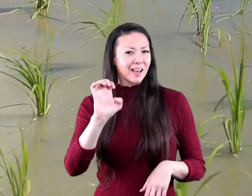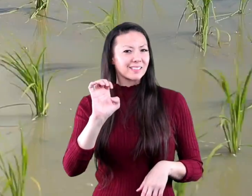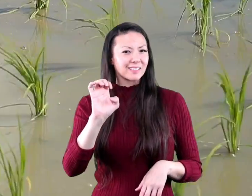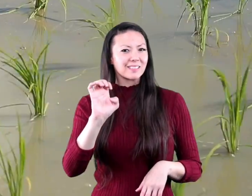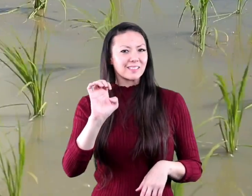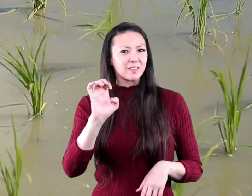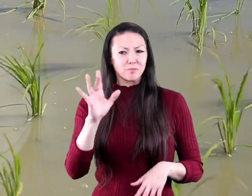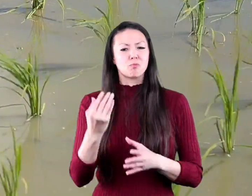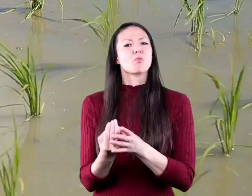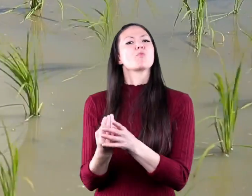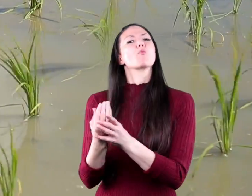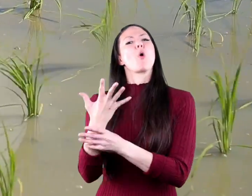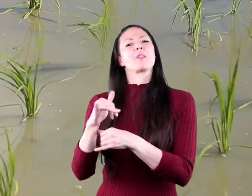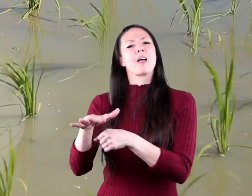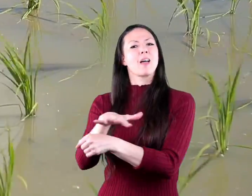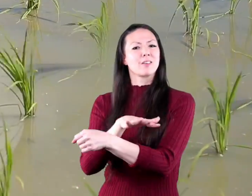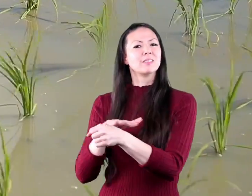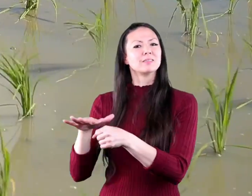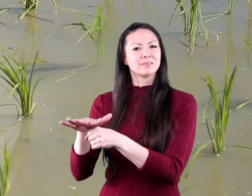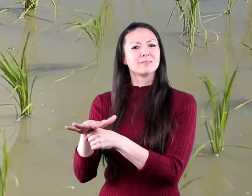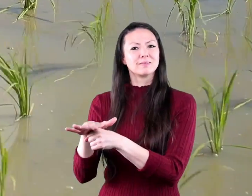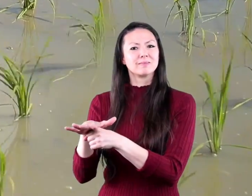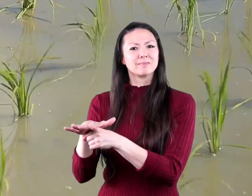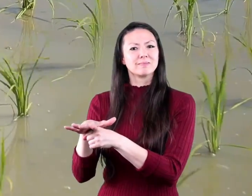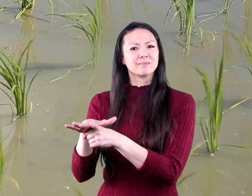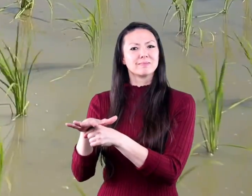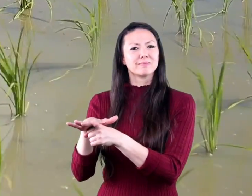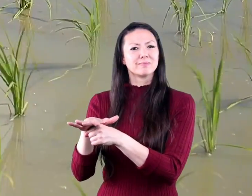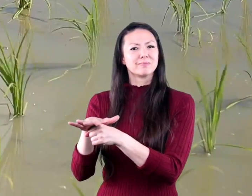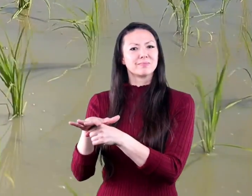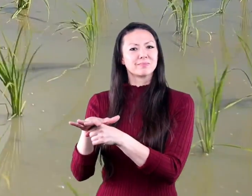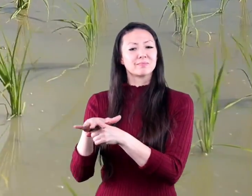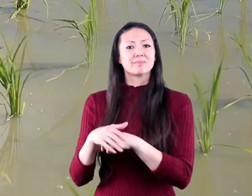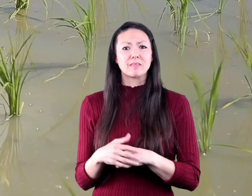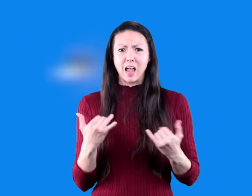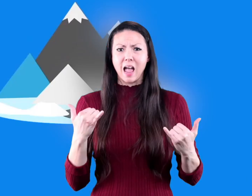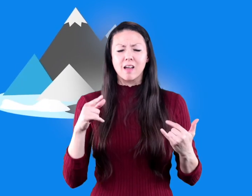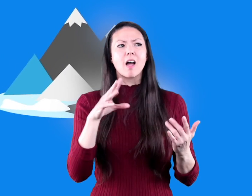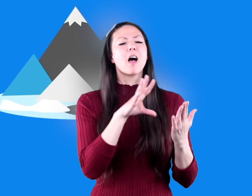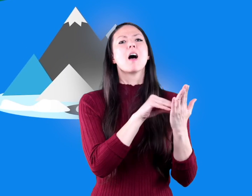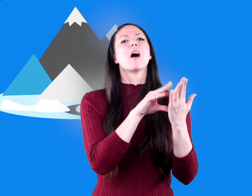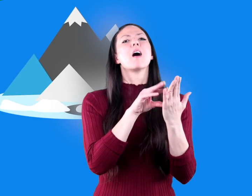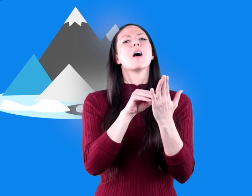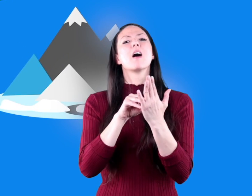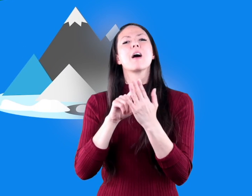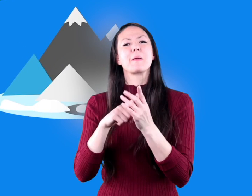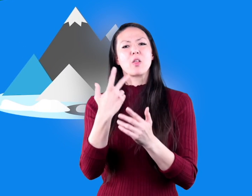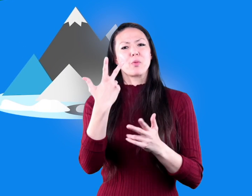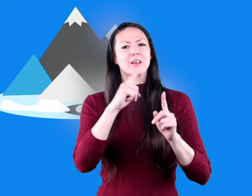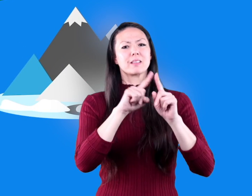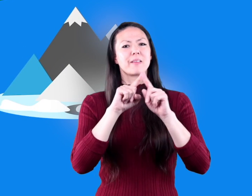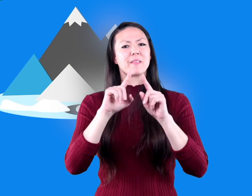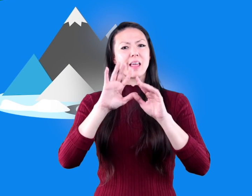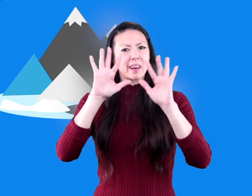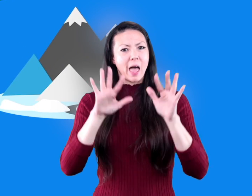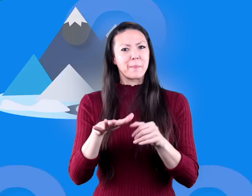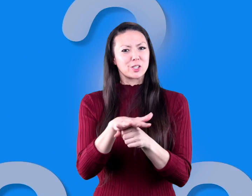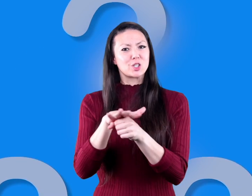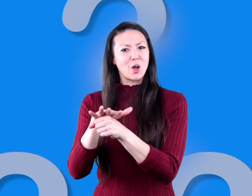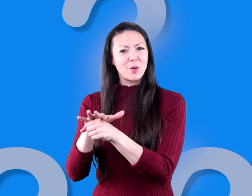rice grow in tropical climate zones now that you have learned about these three climate zones let's see if